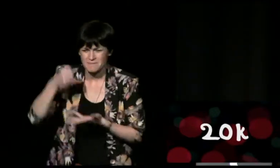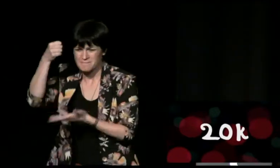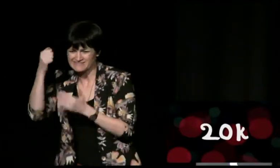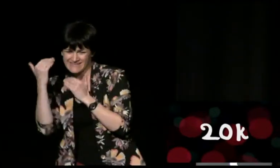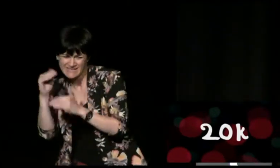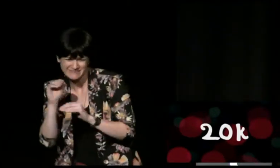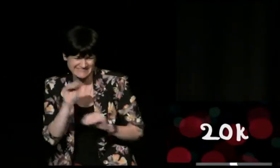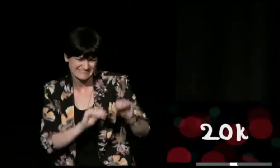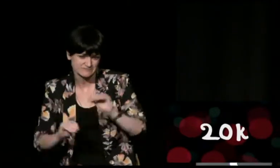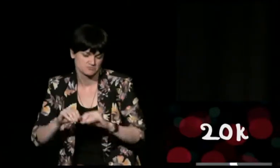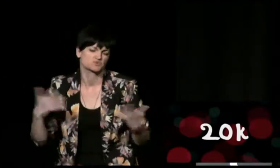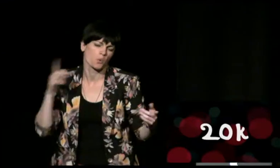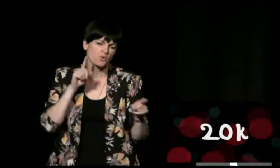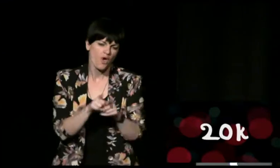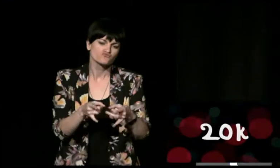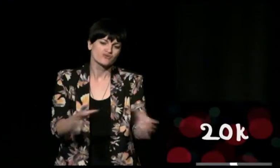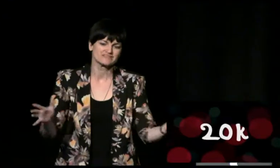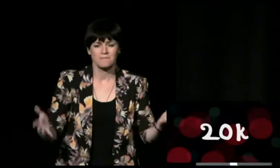reasons and financial reasons are one of the significant ones